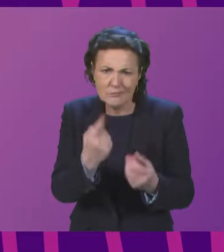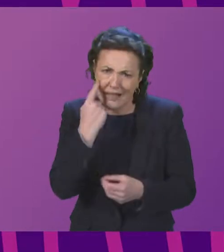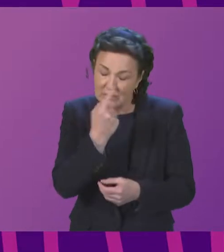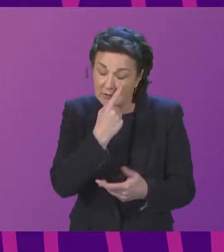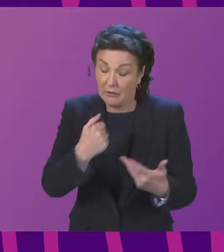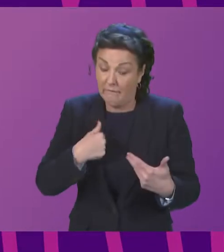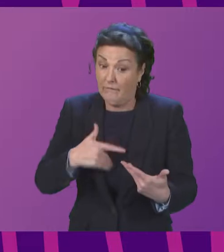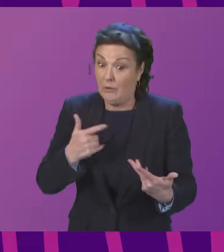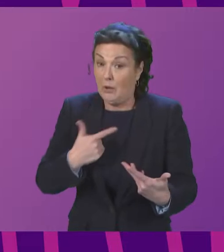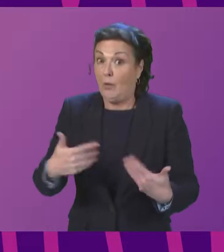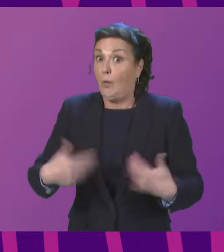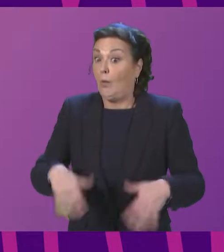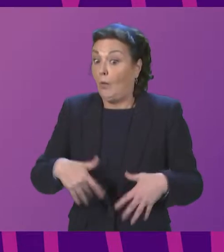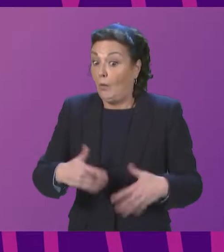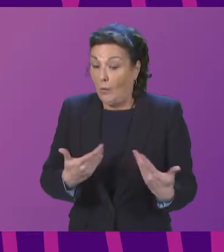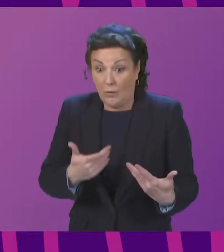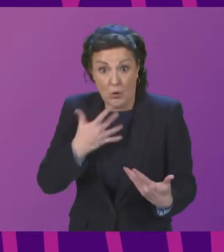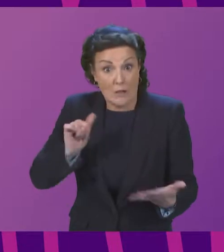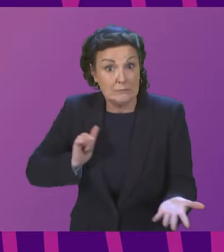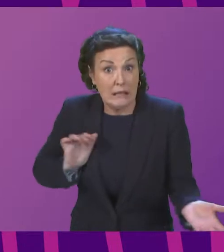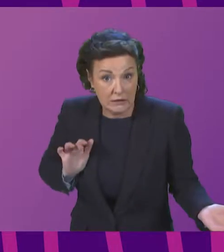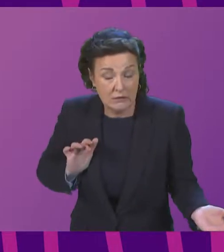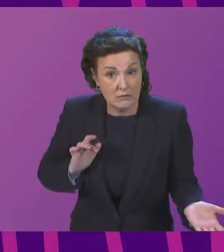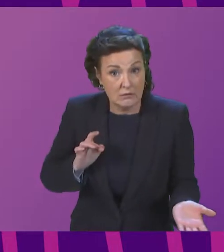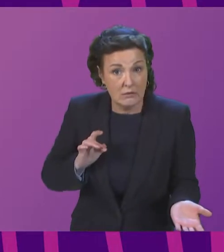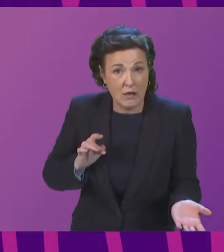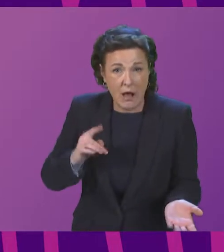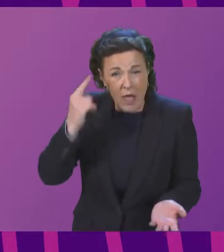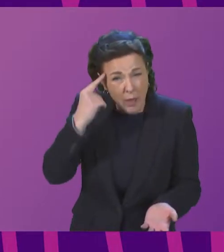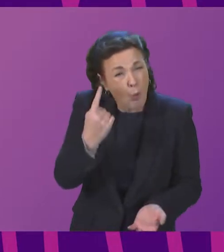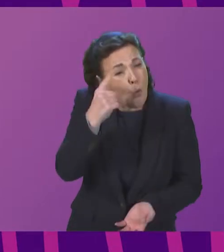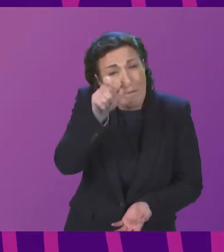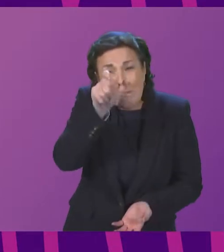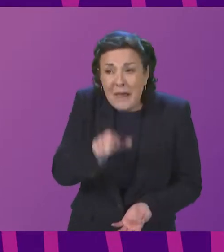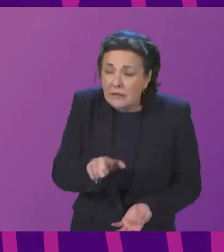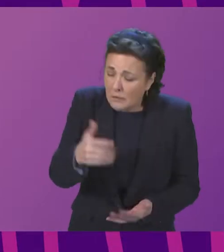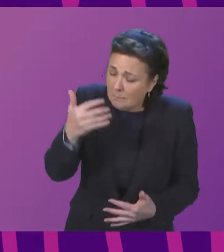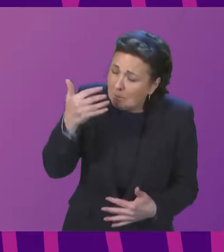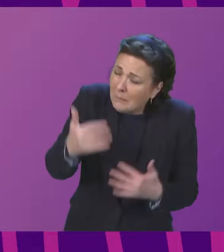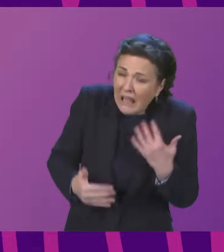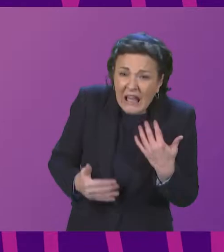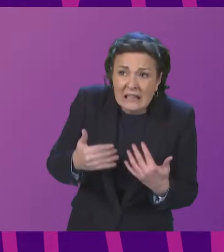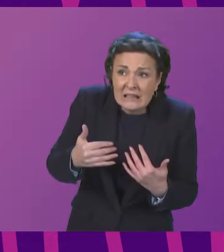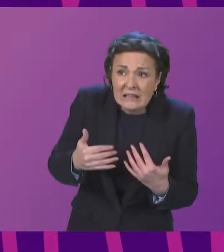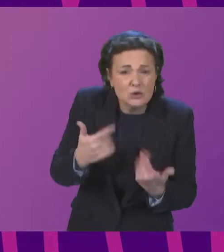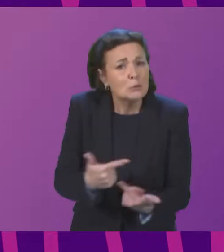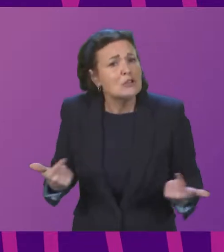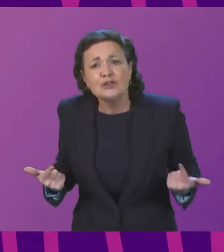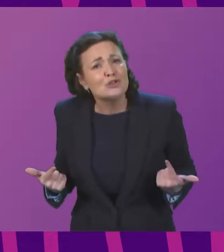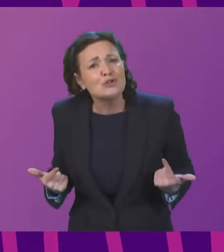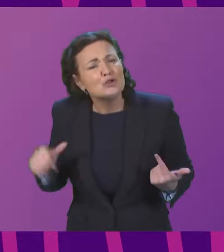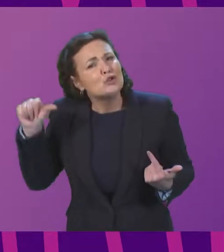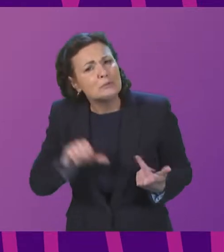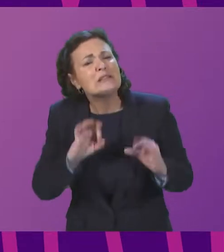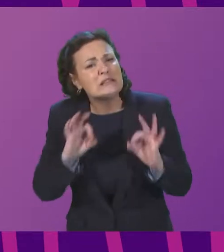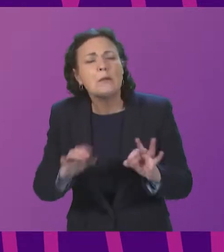eye-opening I think um one person in pain and distress and not believed is one too many um but that said I think